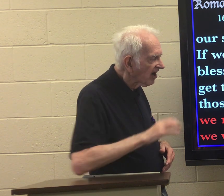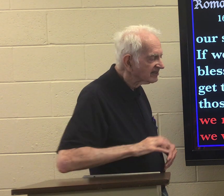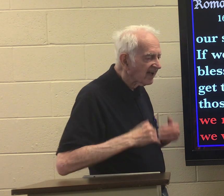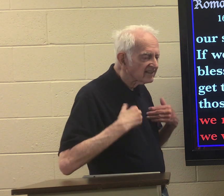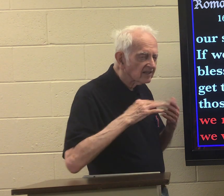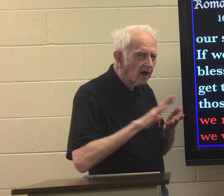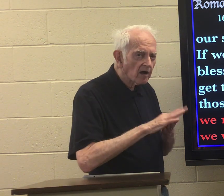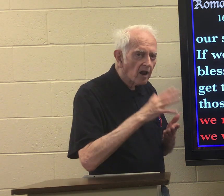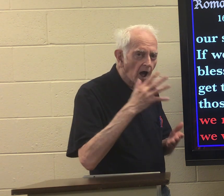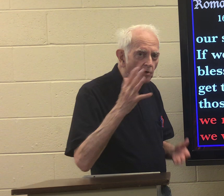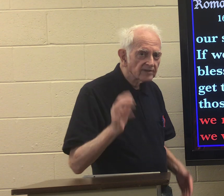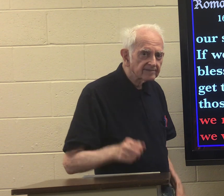Christ glory